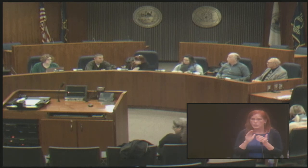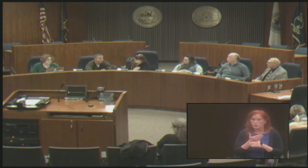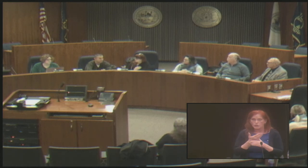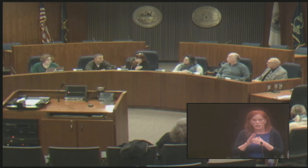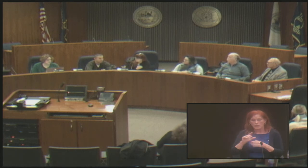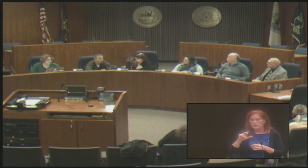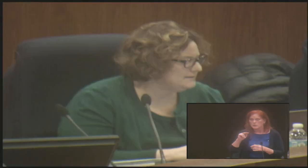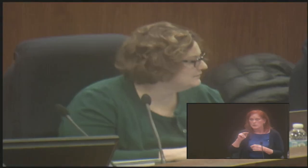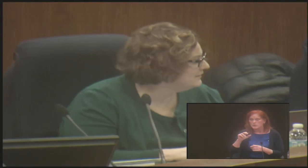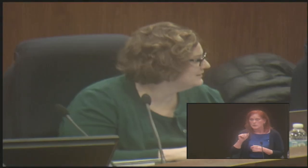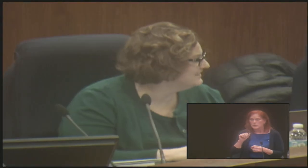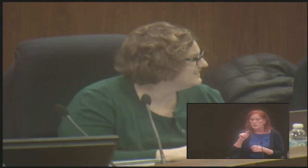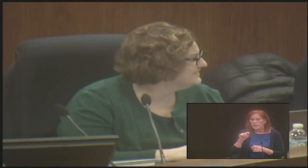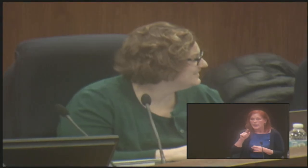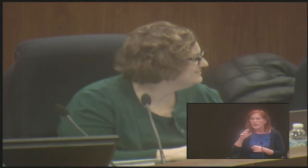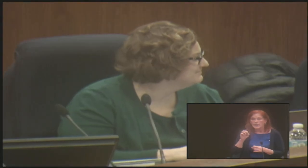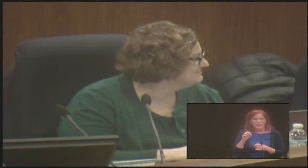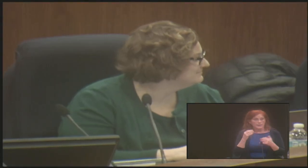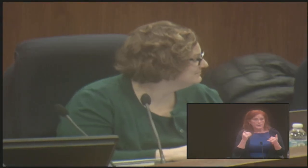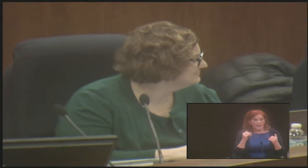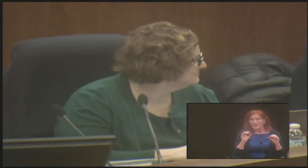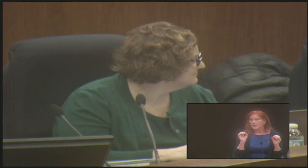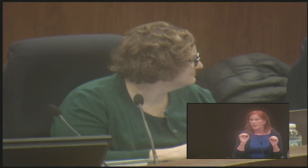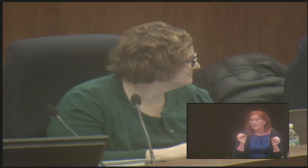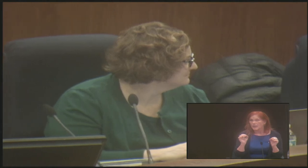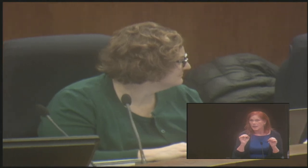start again with Natalie. I don't have anything today.